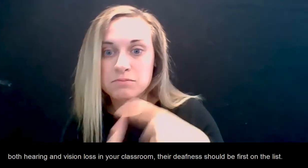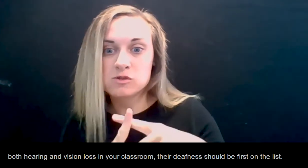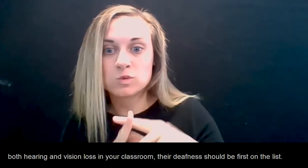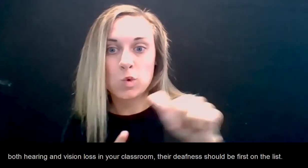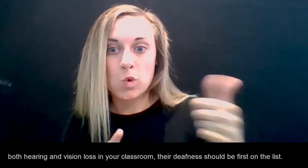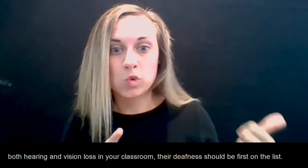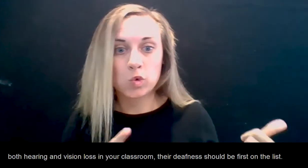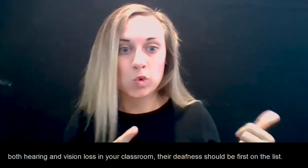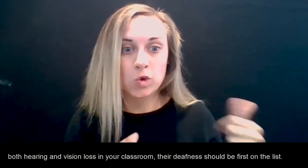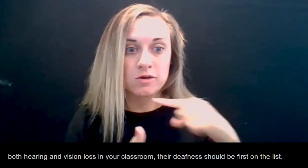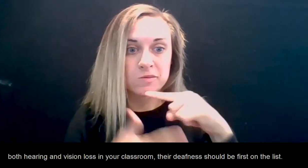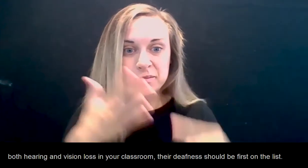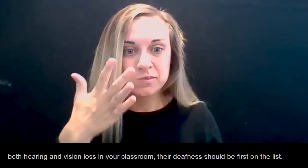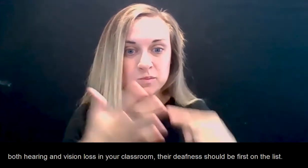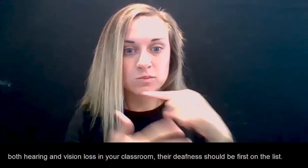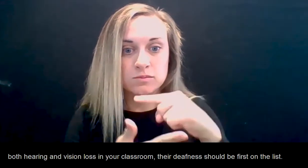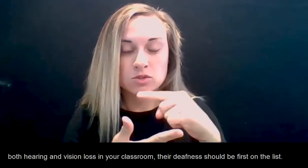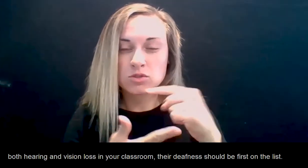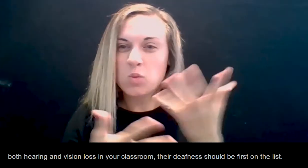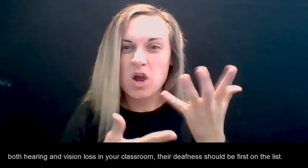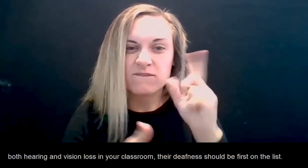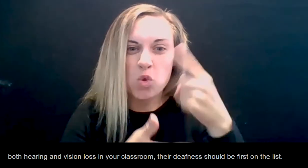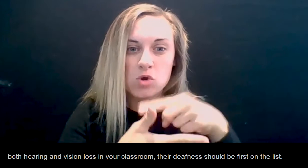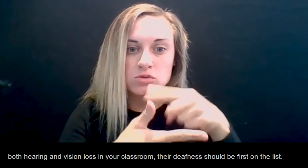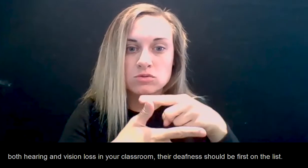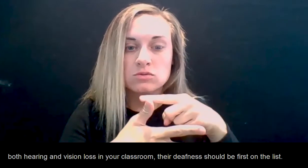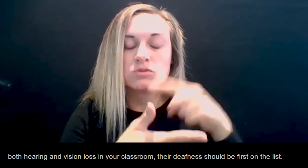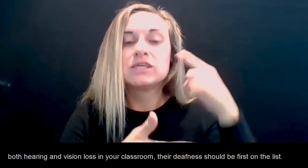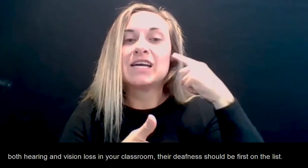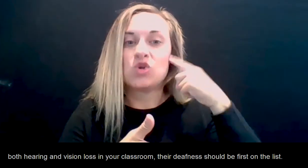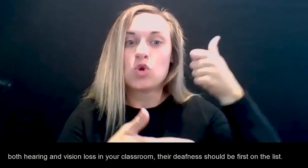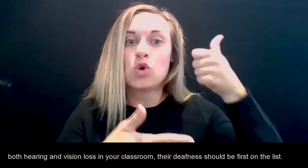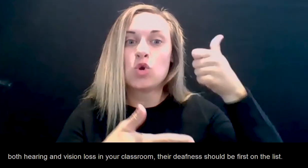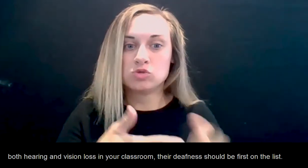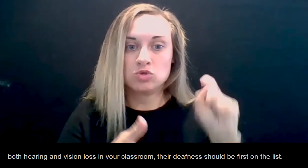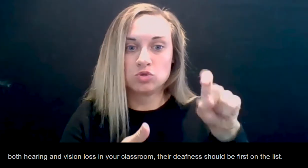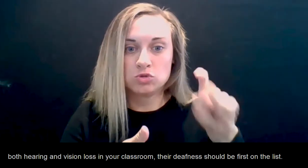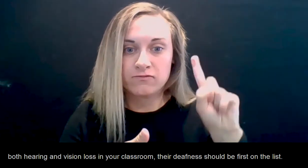vision loss in your classroom, their deafness should be the first on the list.